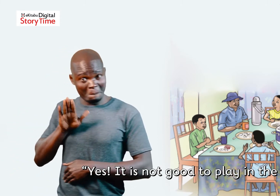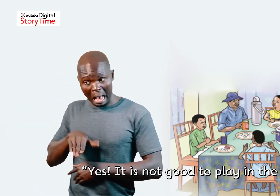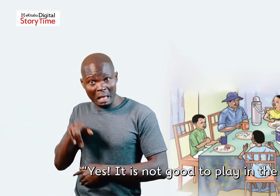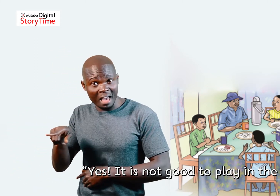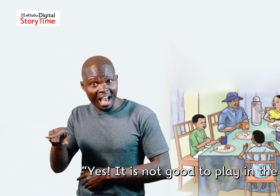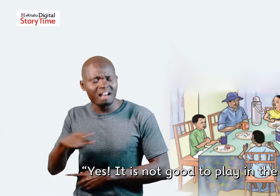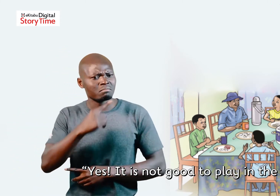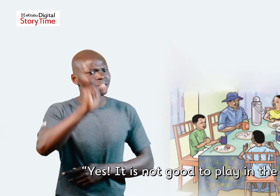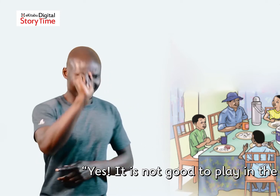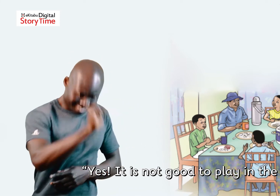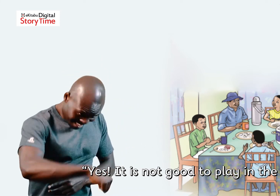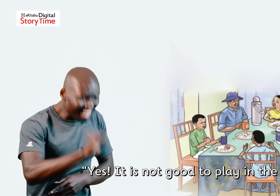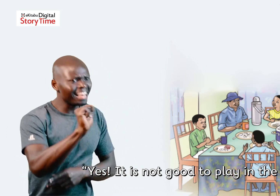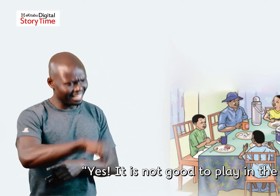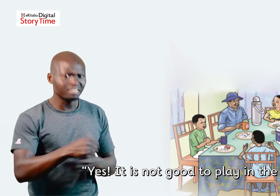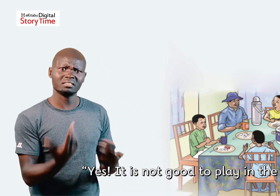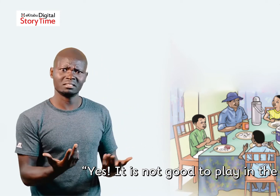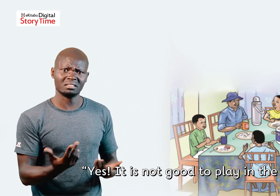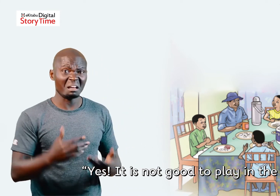Yes, it is not good to play in the rain